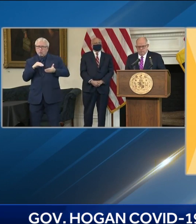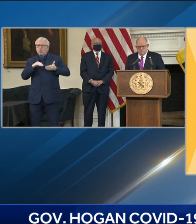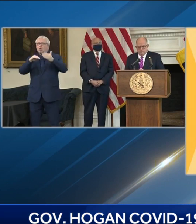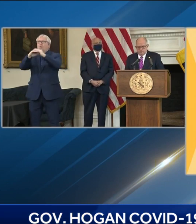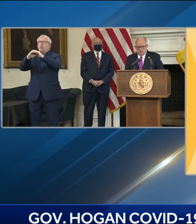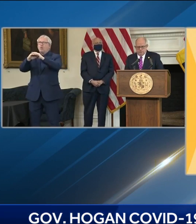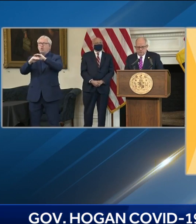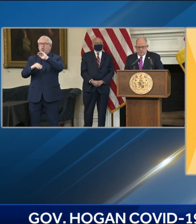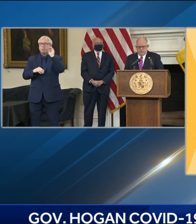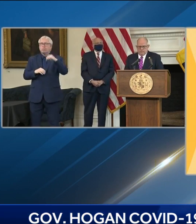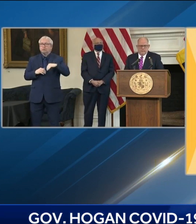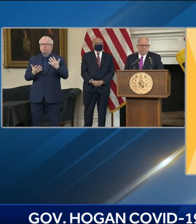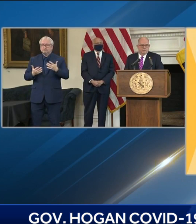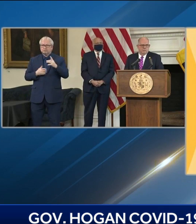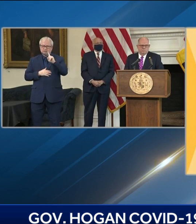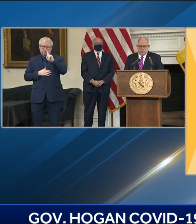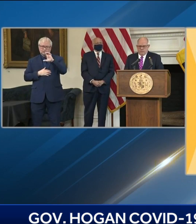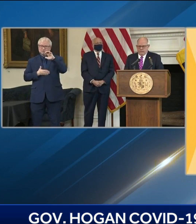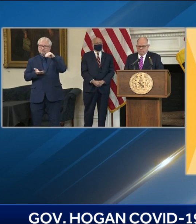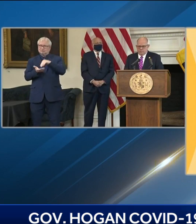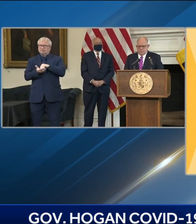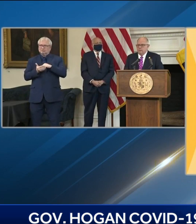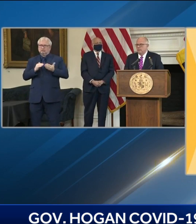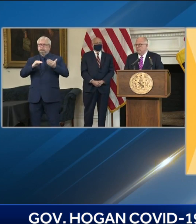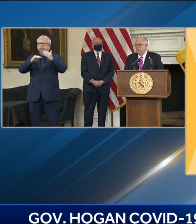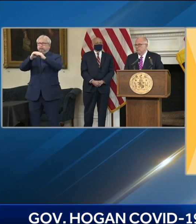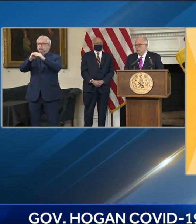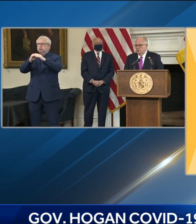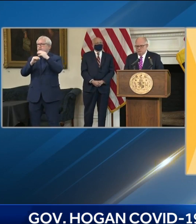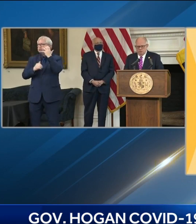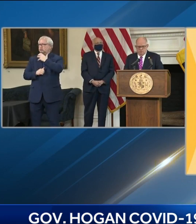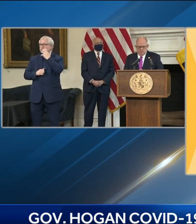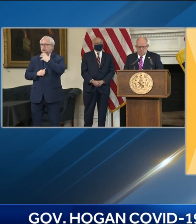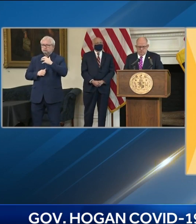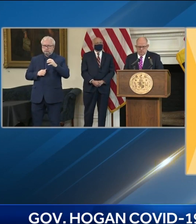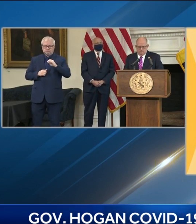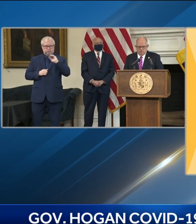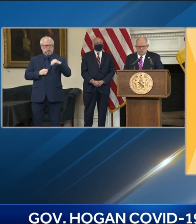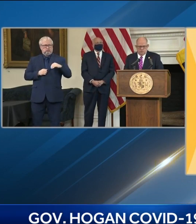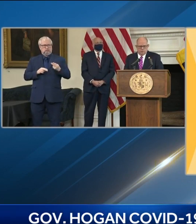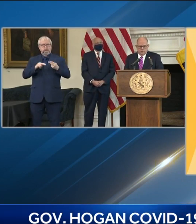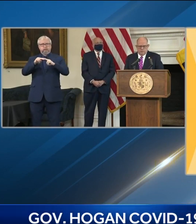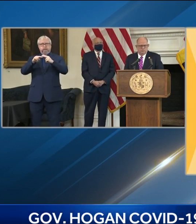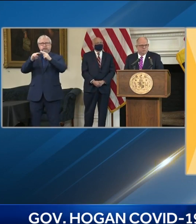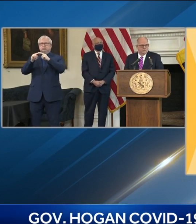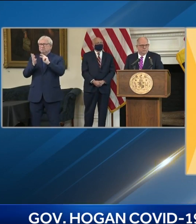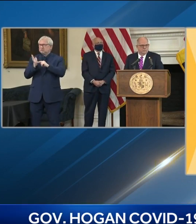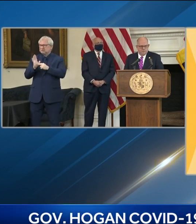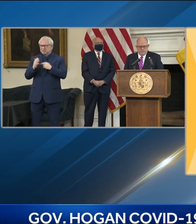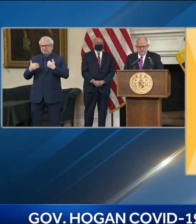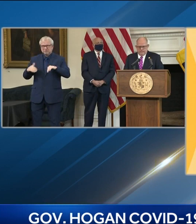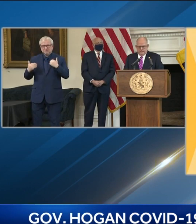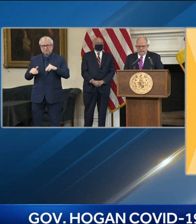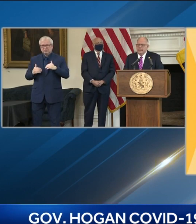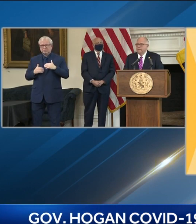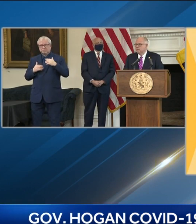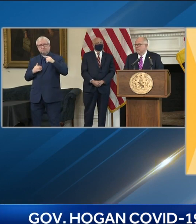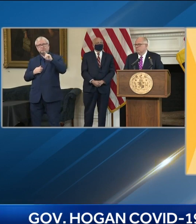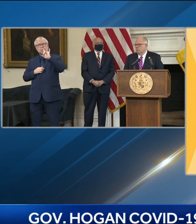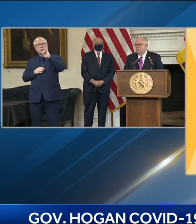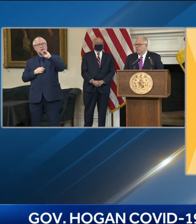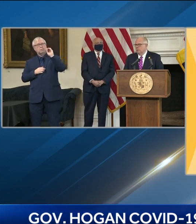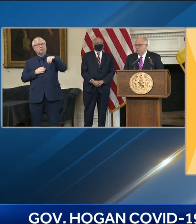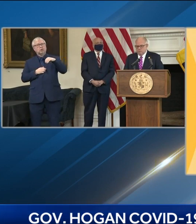We've administered 97.8 percent of all of the first doses we have received, and